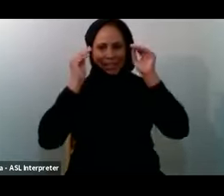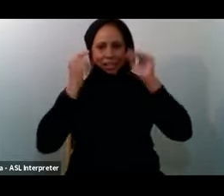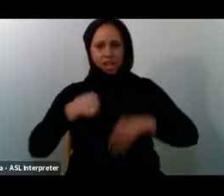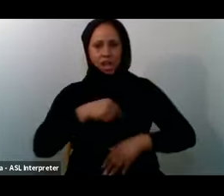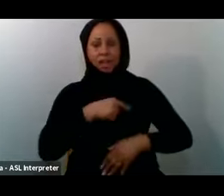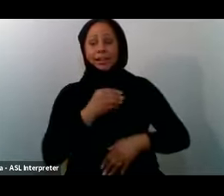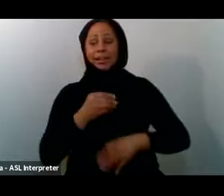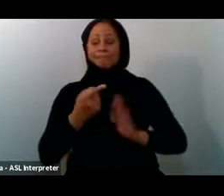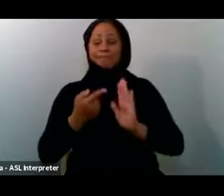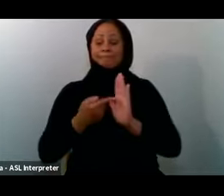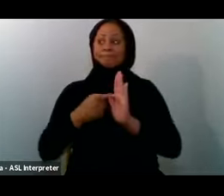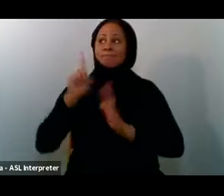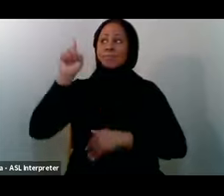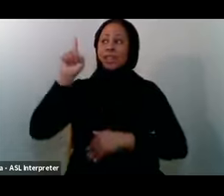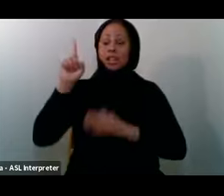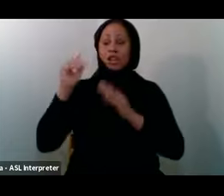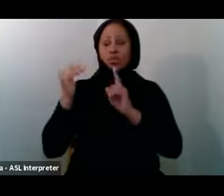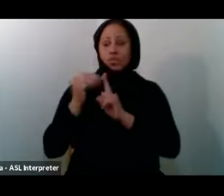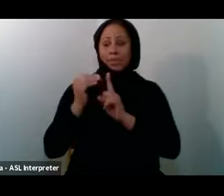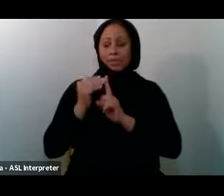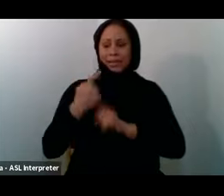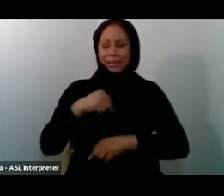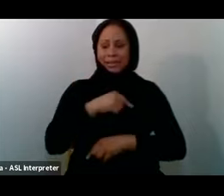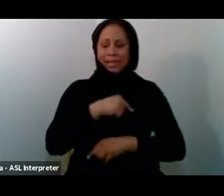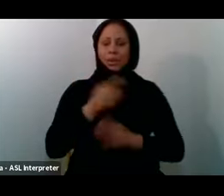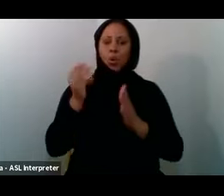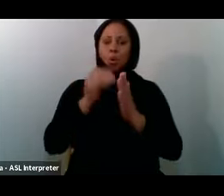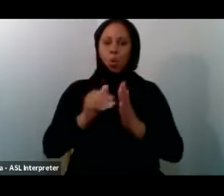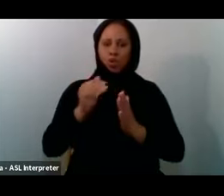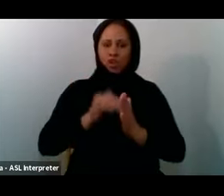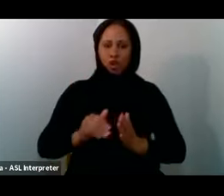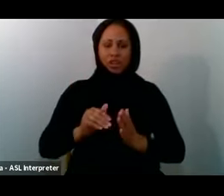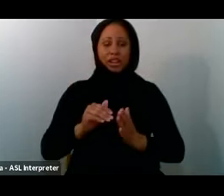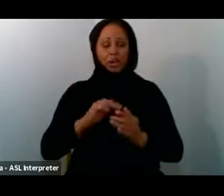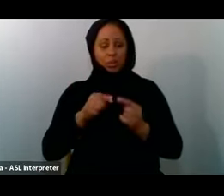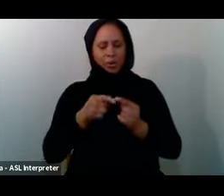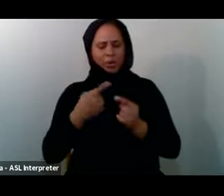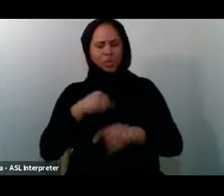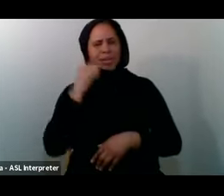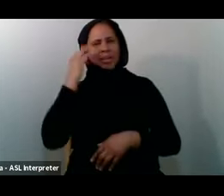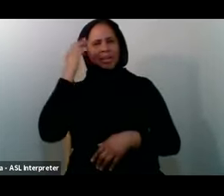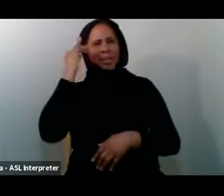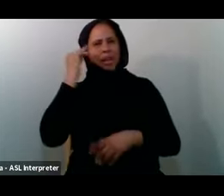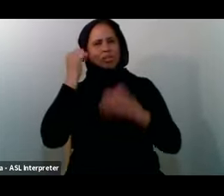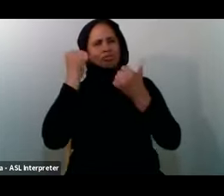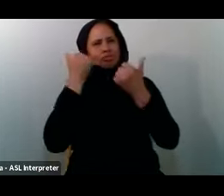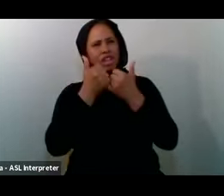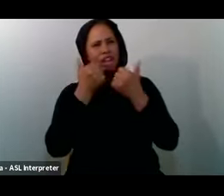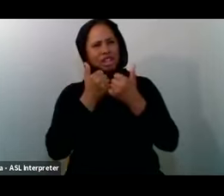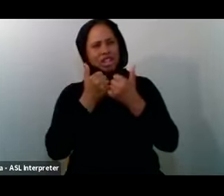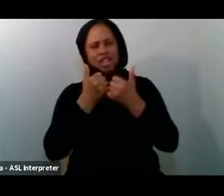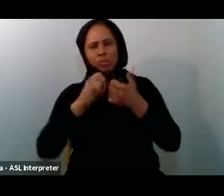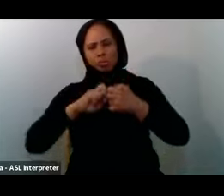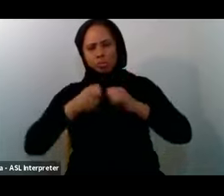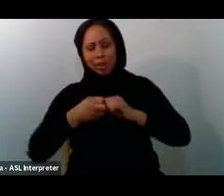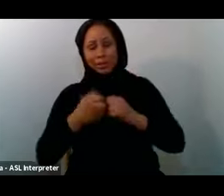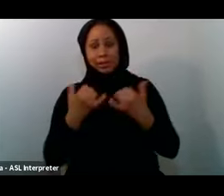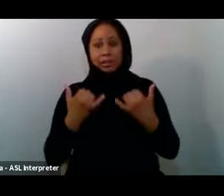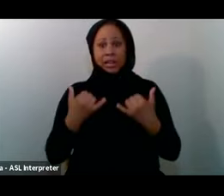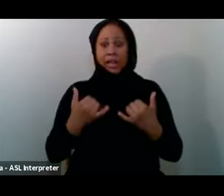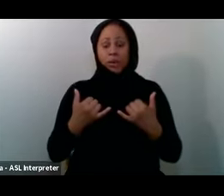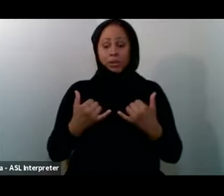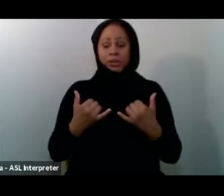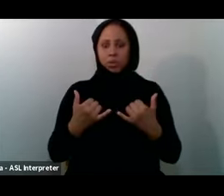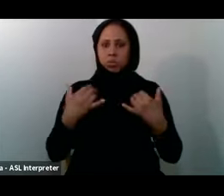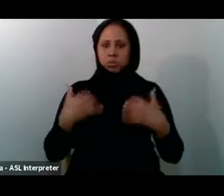subhanahu wa ta'ala Reminds us about Over and over again So when we think About challenges In our life This time has been An extremely challenging Time for